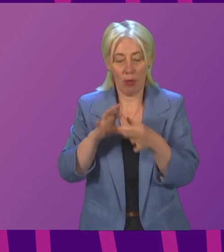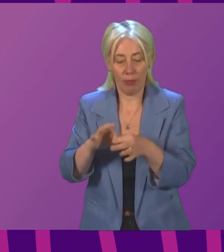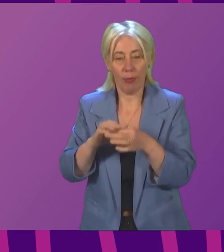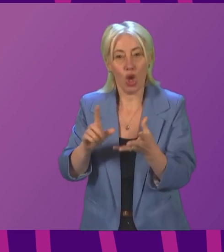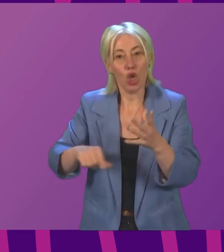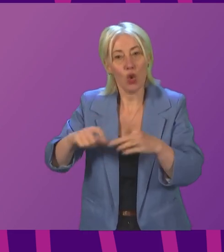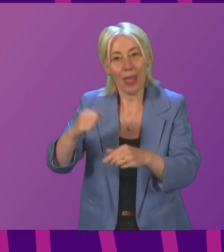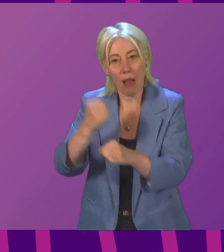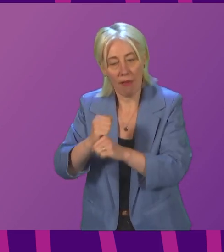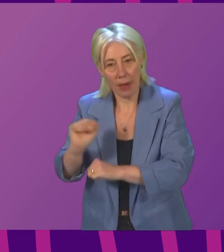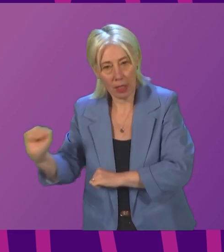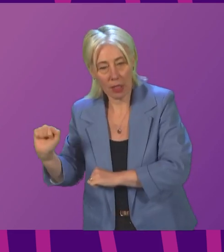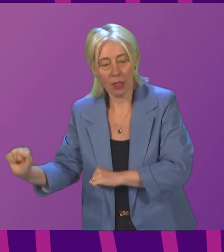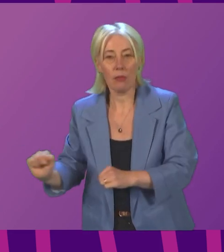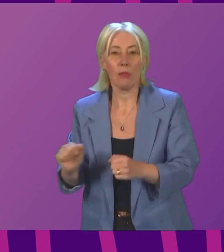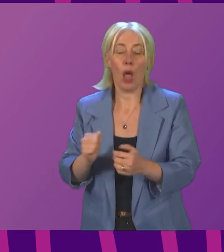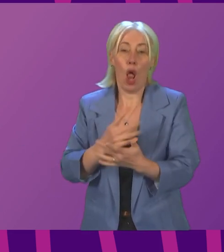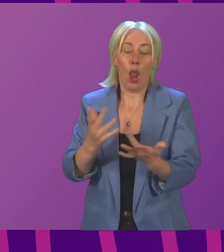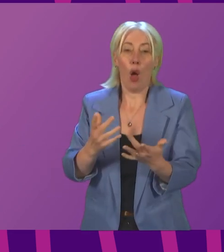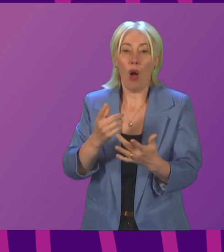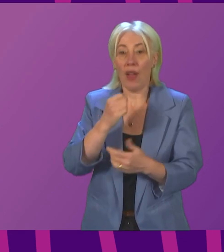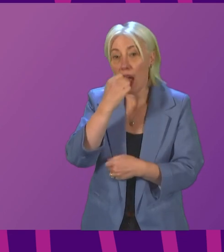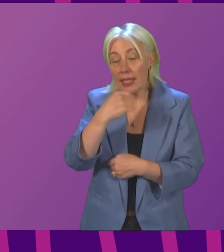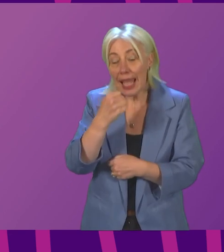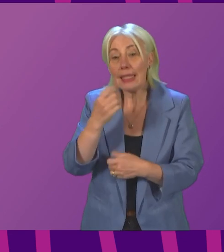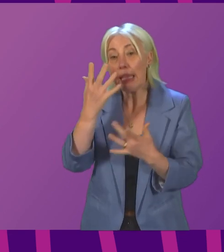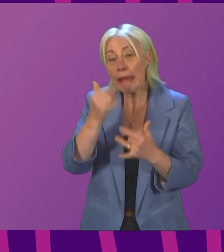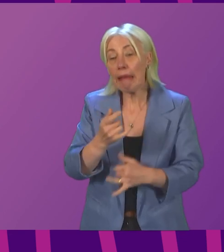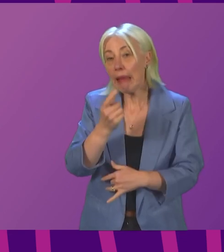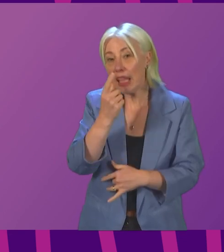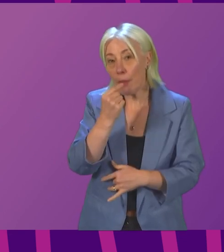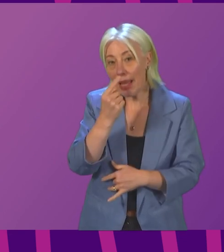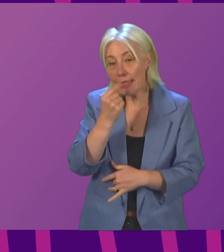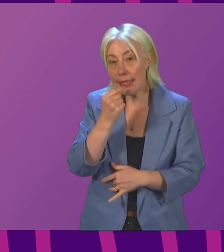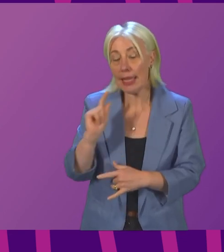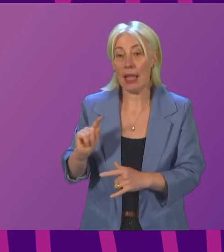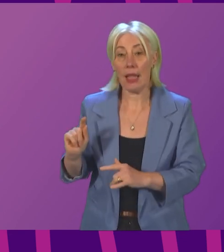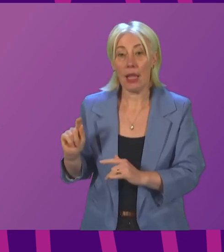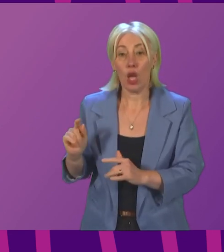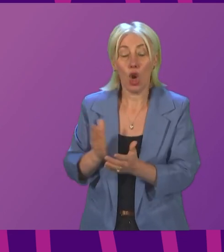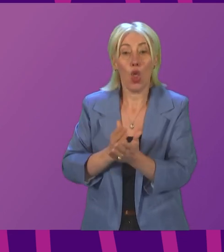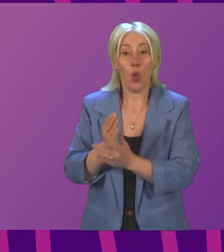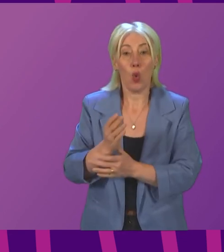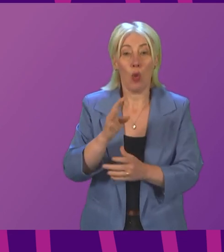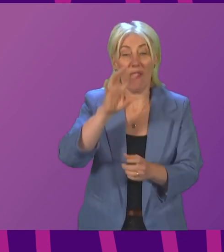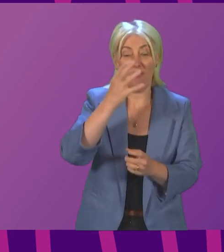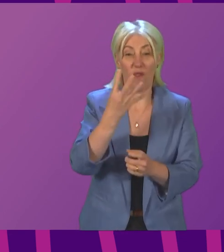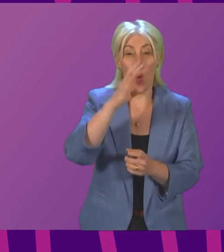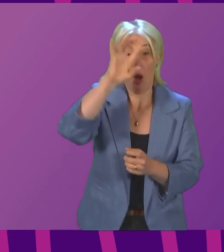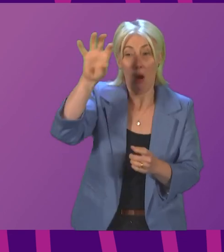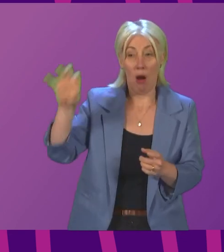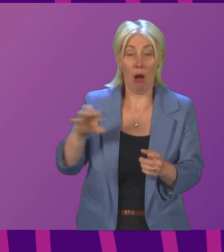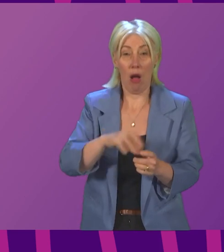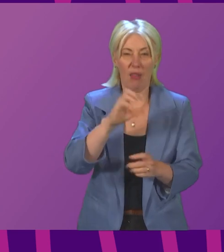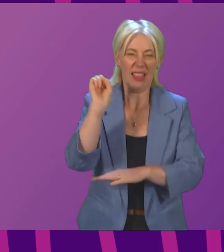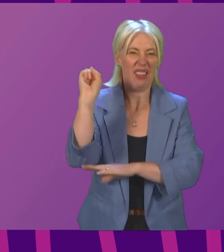that much of our testing capacity, not all of it, but much of our testing capacity is delivered through the Four Nations Lighthouse programme.